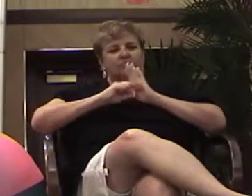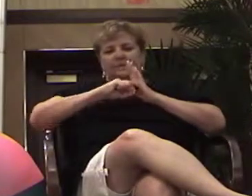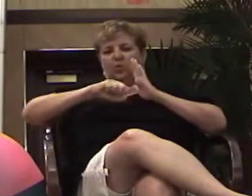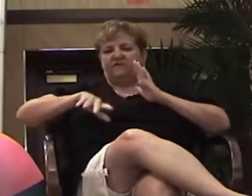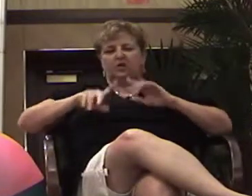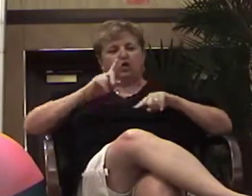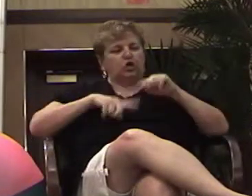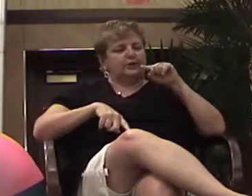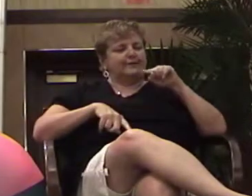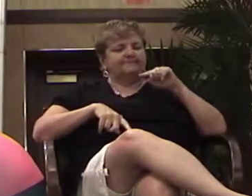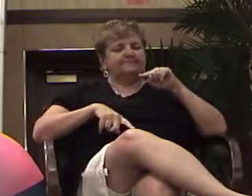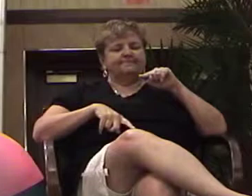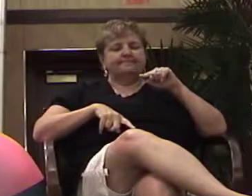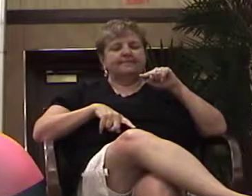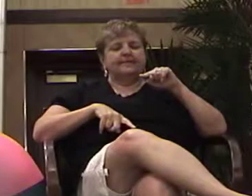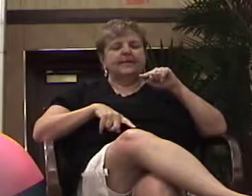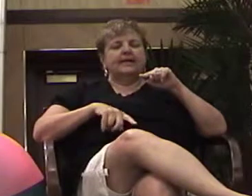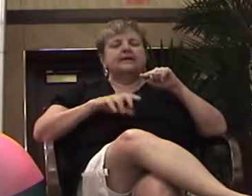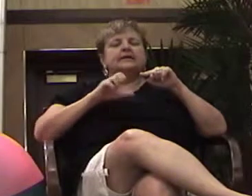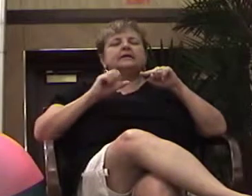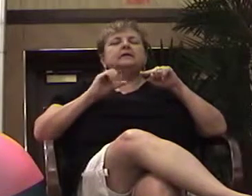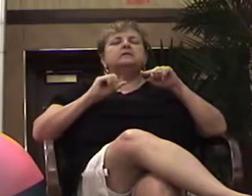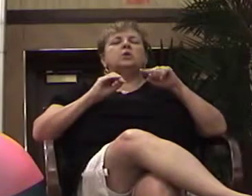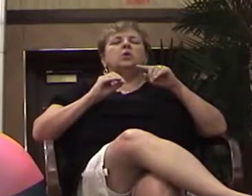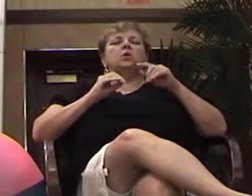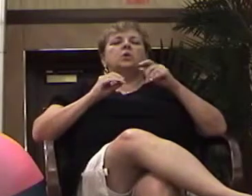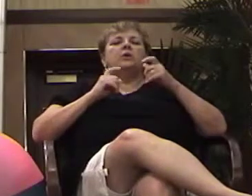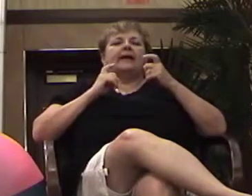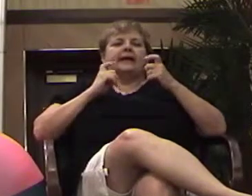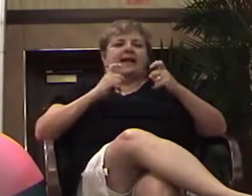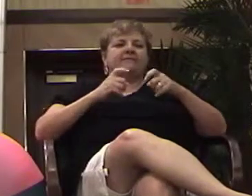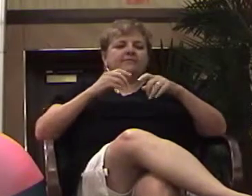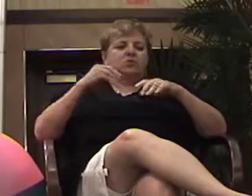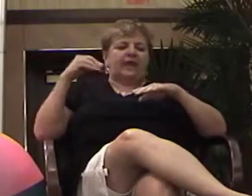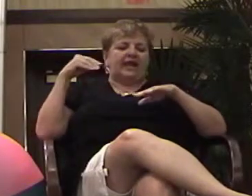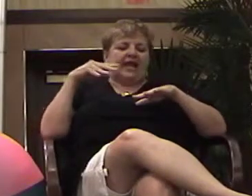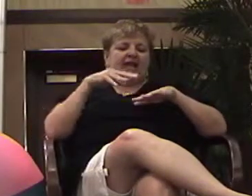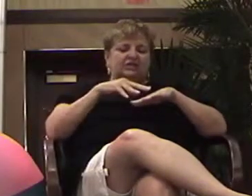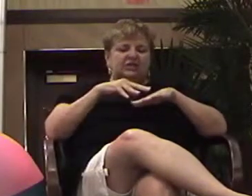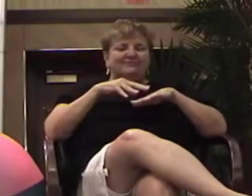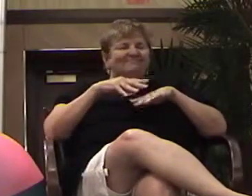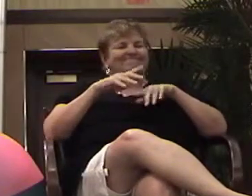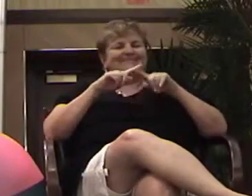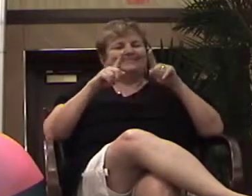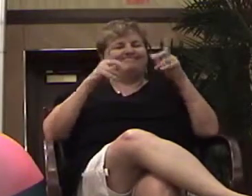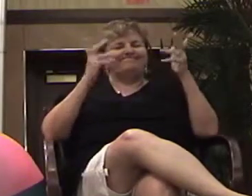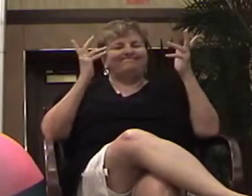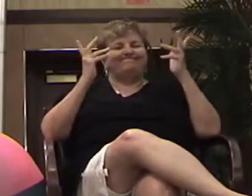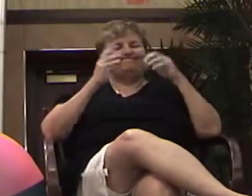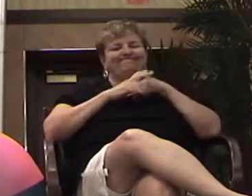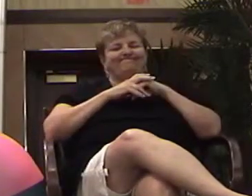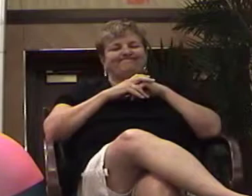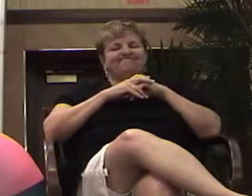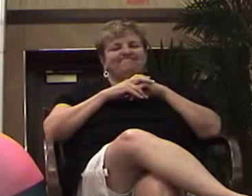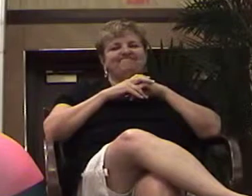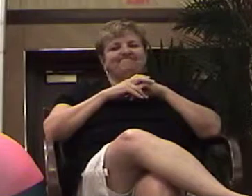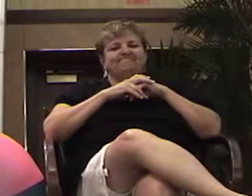And it gave him the radiation, and I knew what cancer did to people.